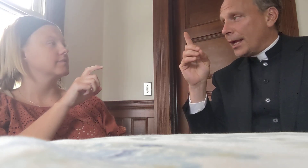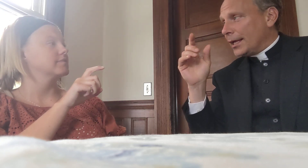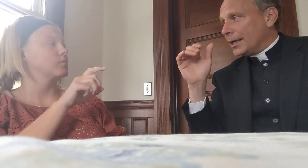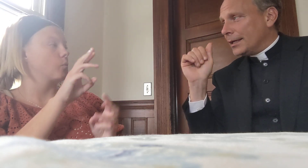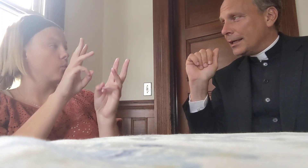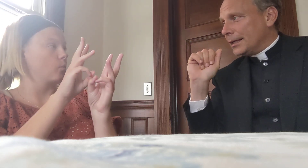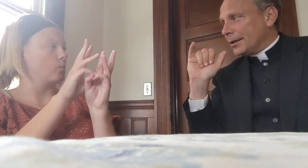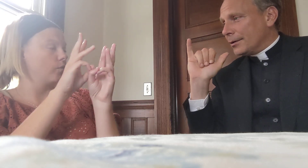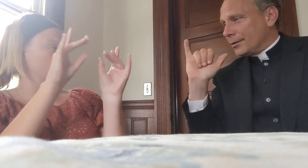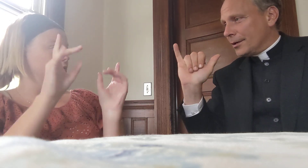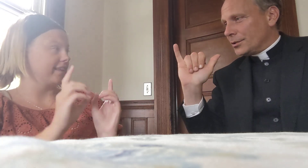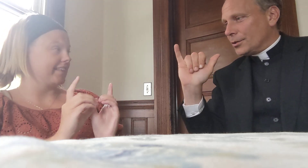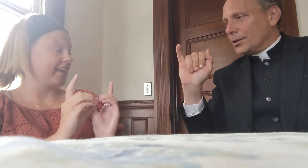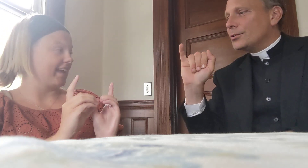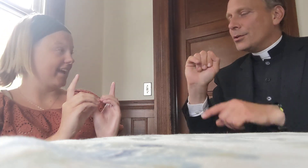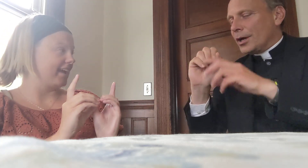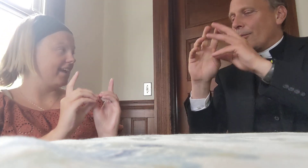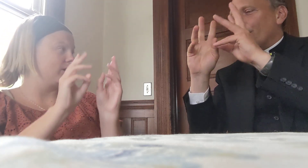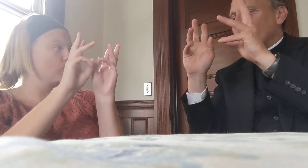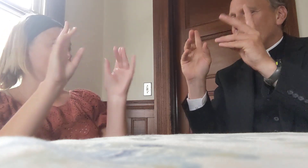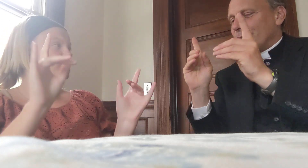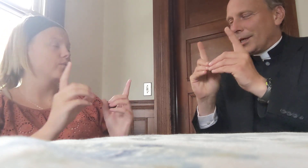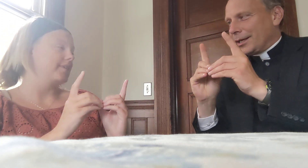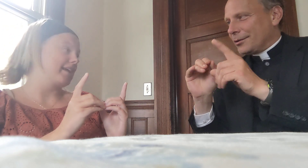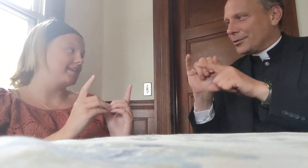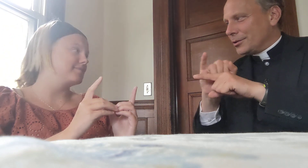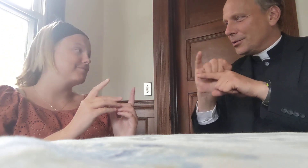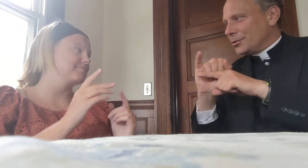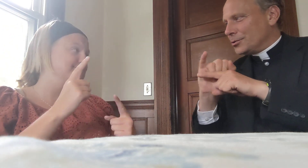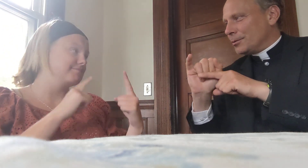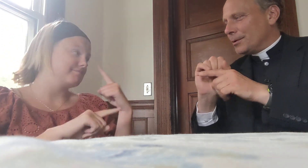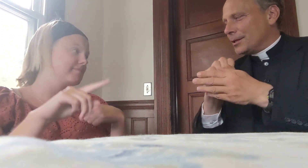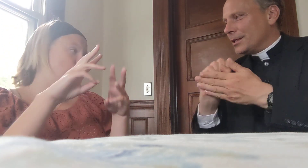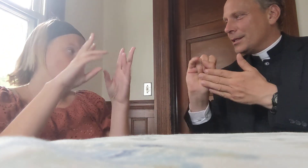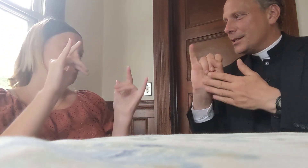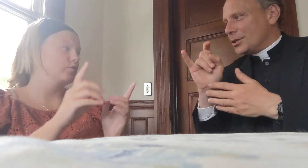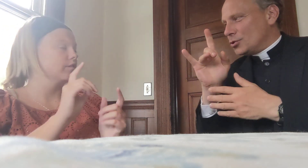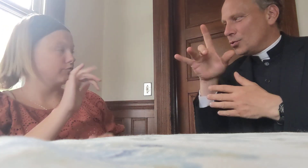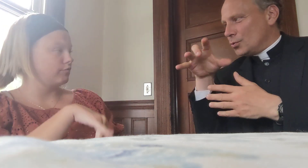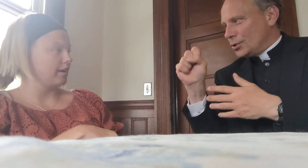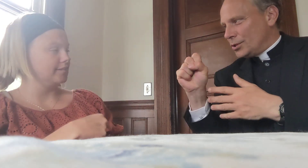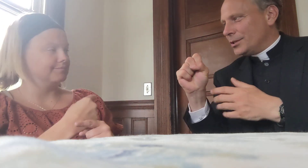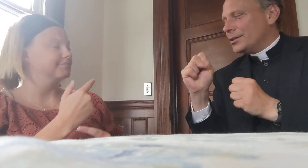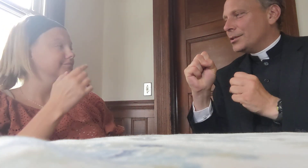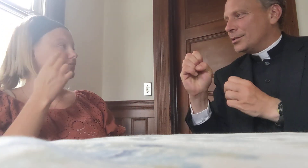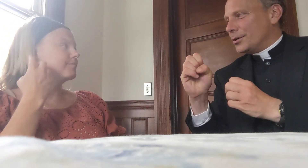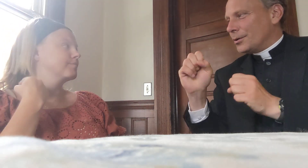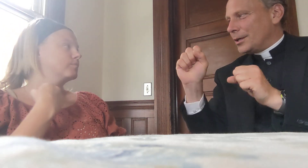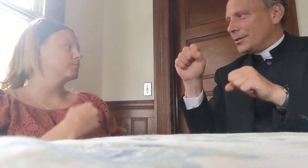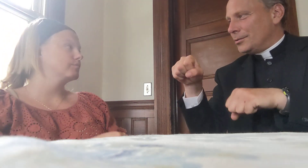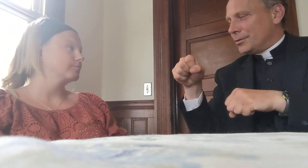here at your, yeah, World Youth Day here at your internship at St. Jude's, so can you,